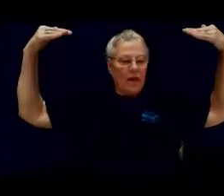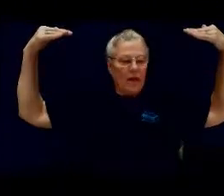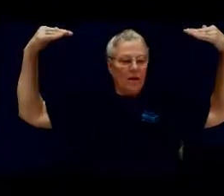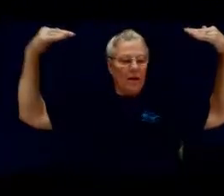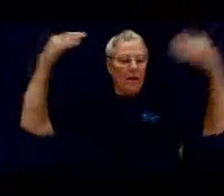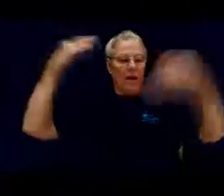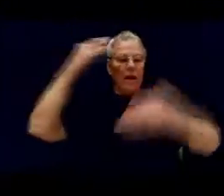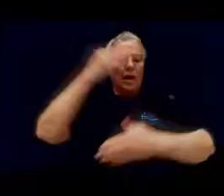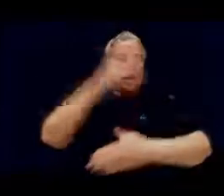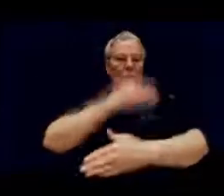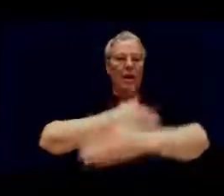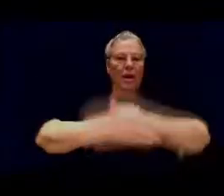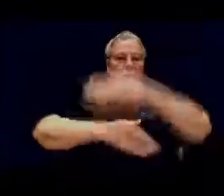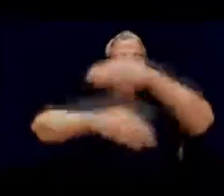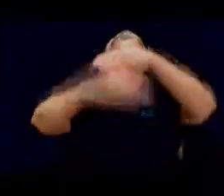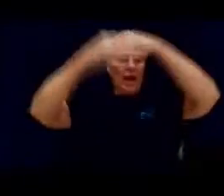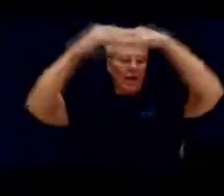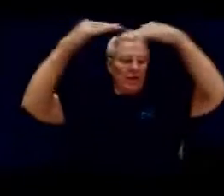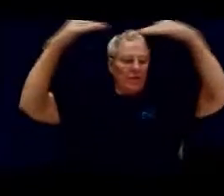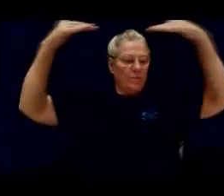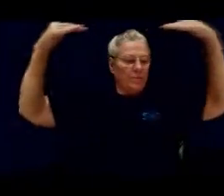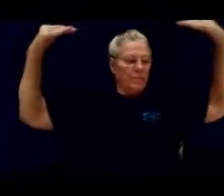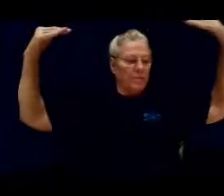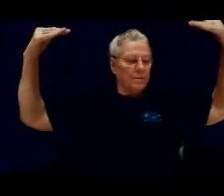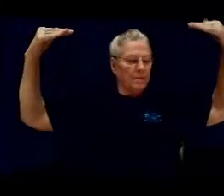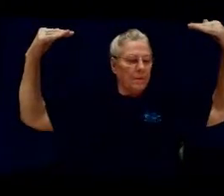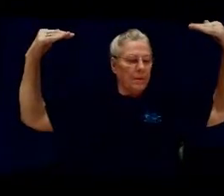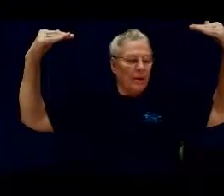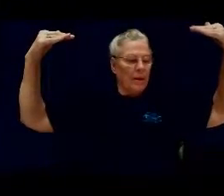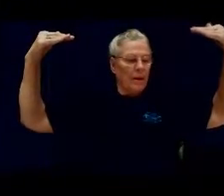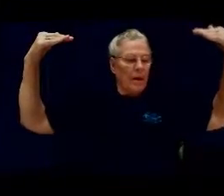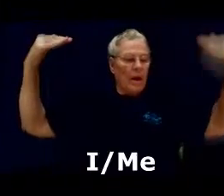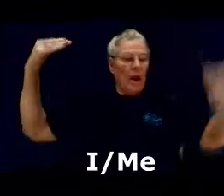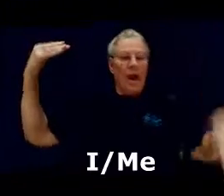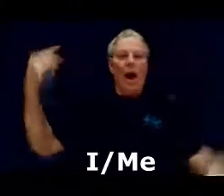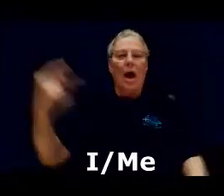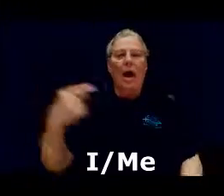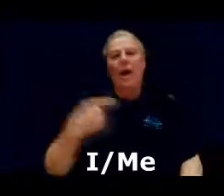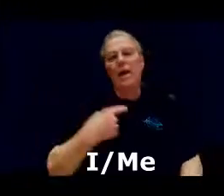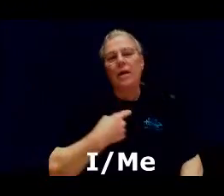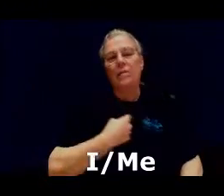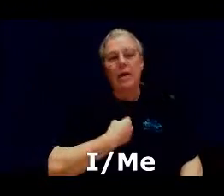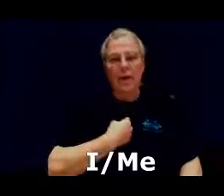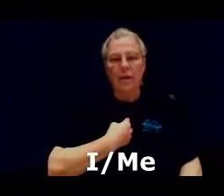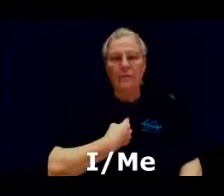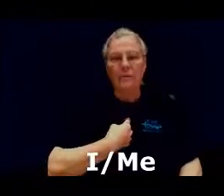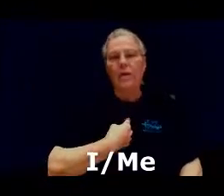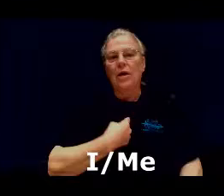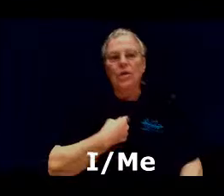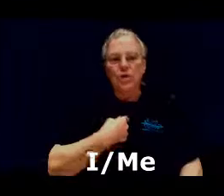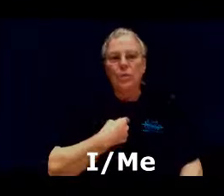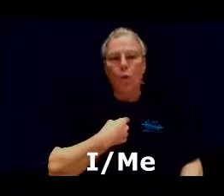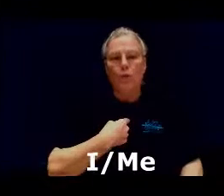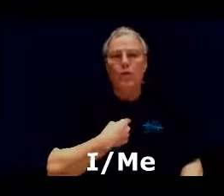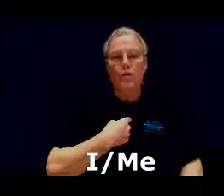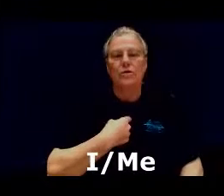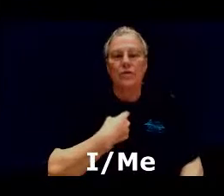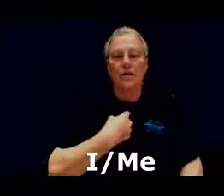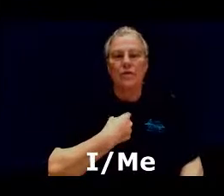head heaven I me just point to yourself